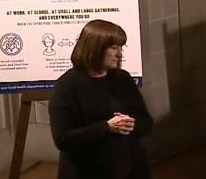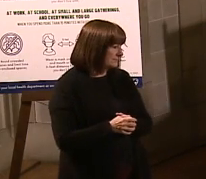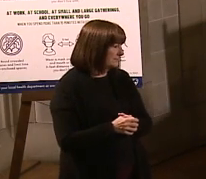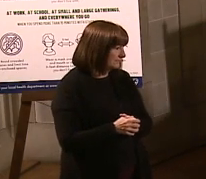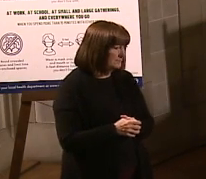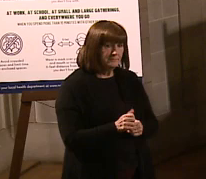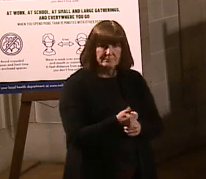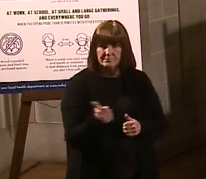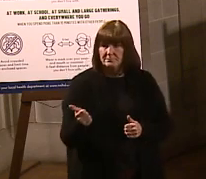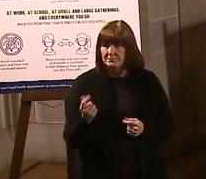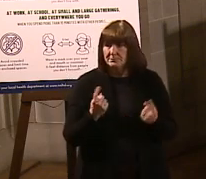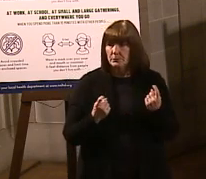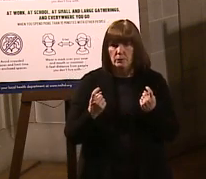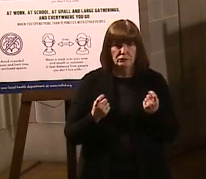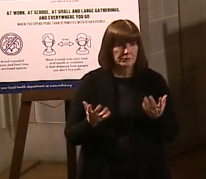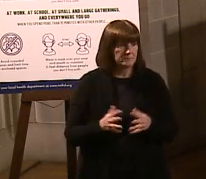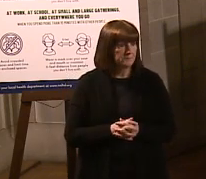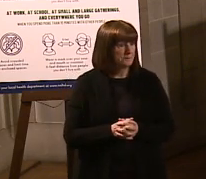All right, other questions?